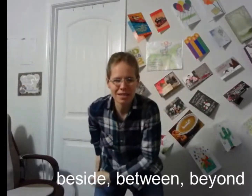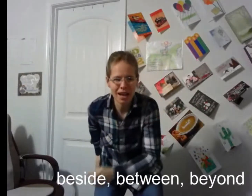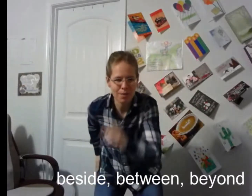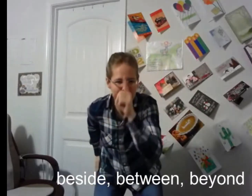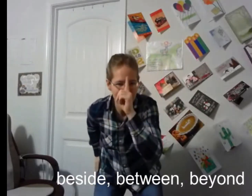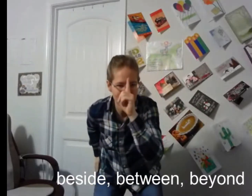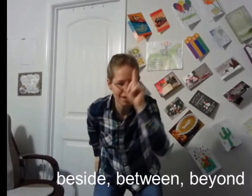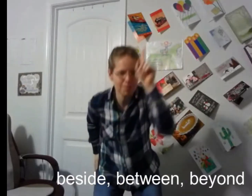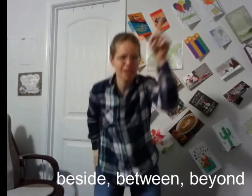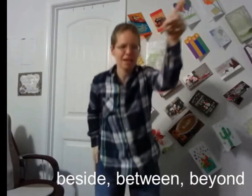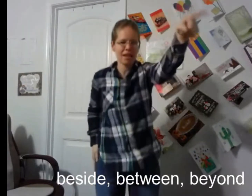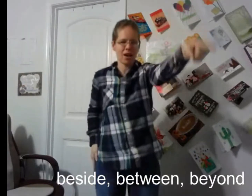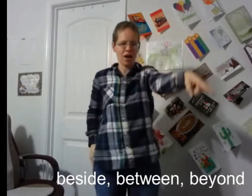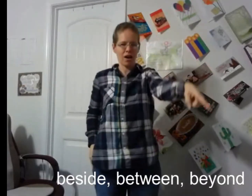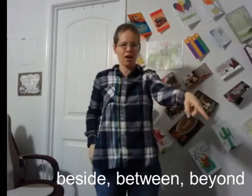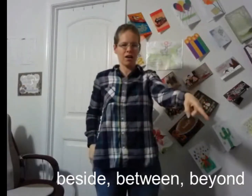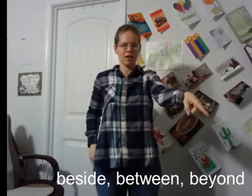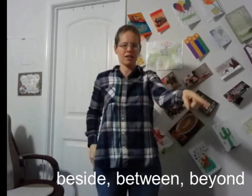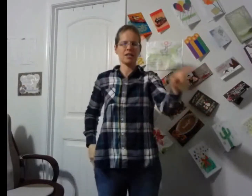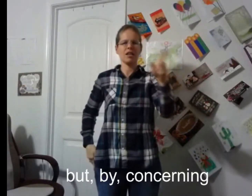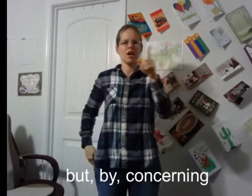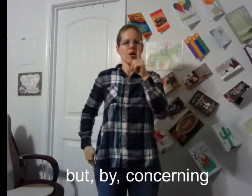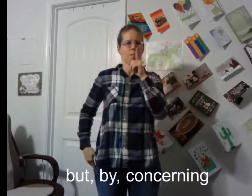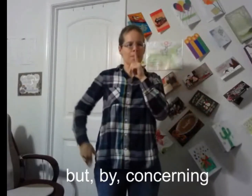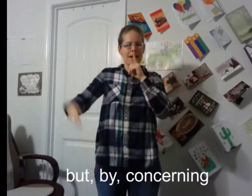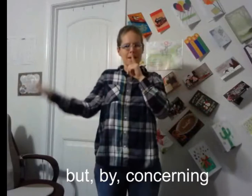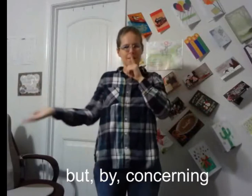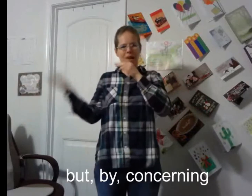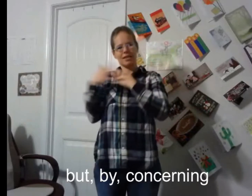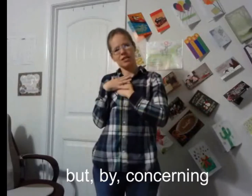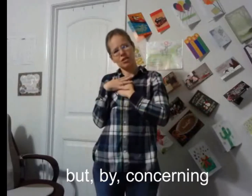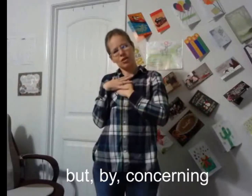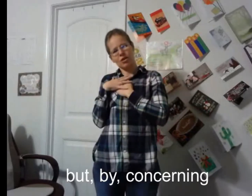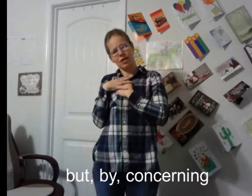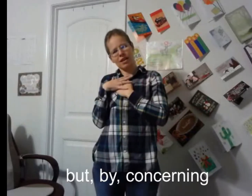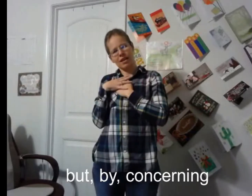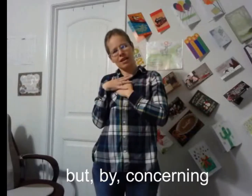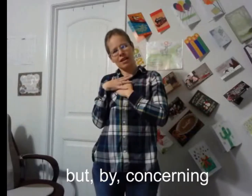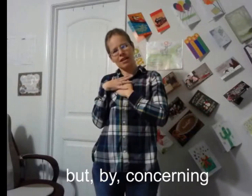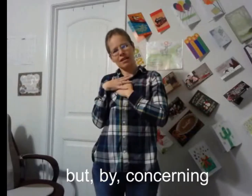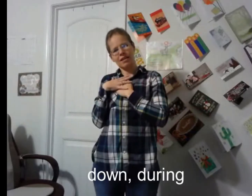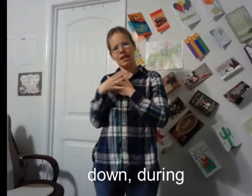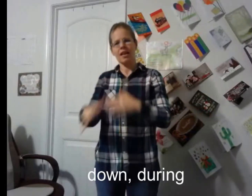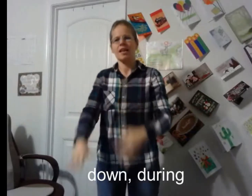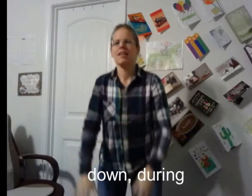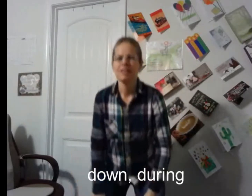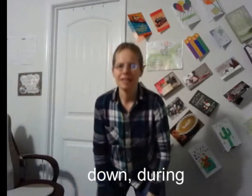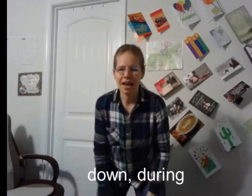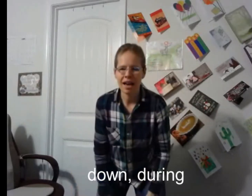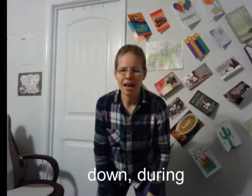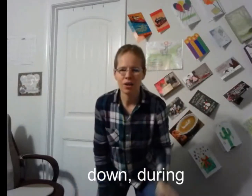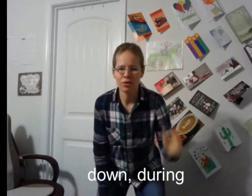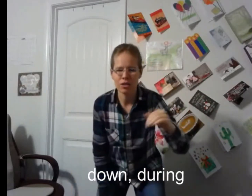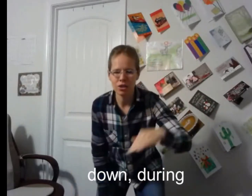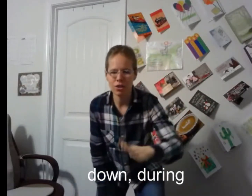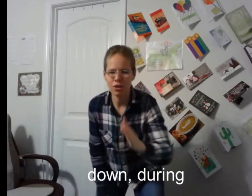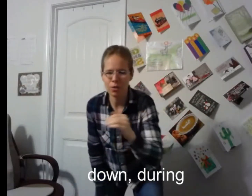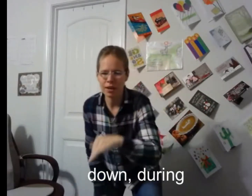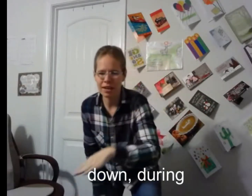beside between beyond, but by concerning. Down during,